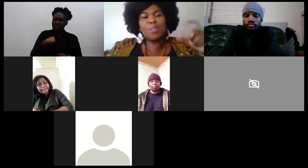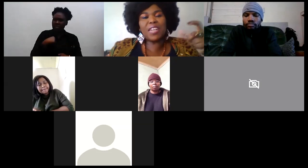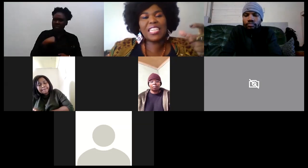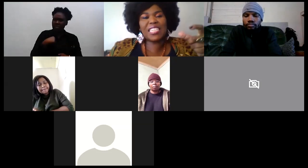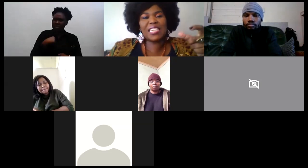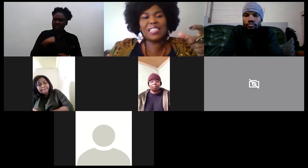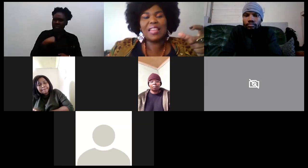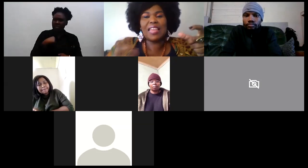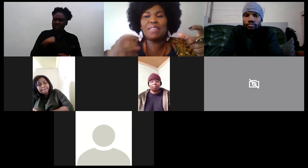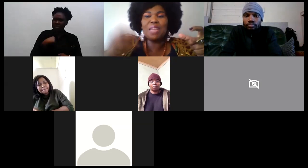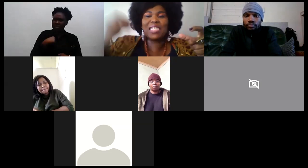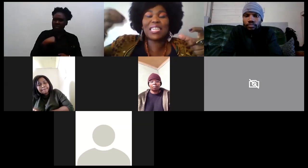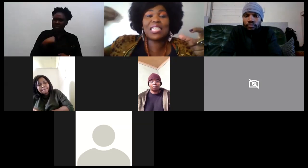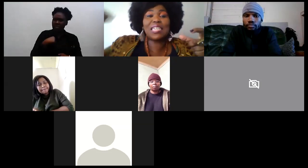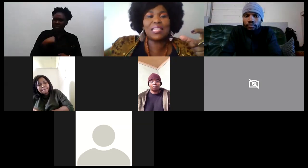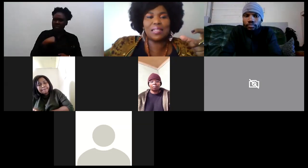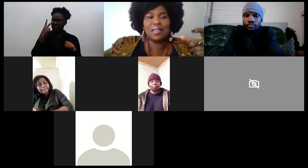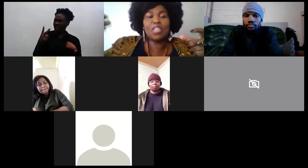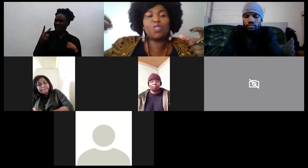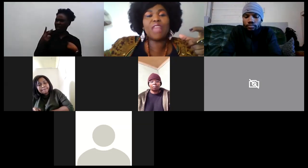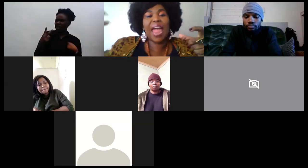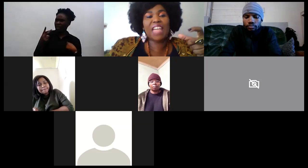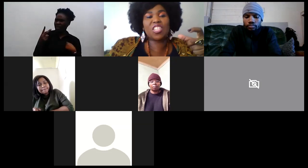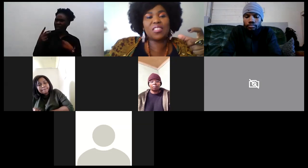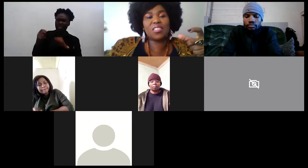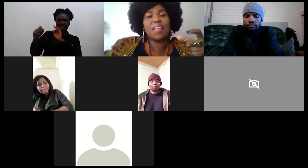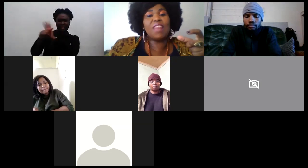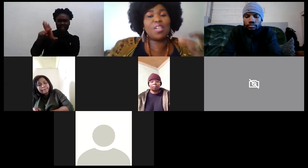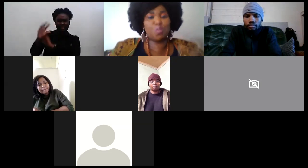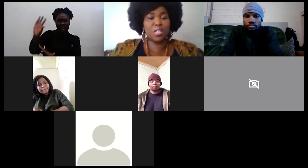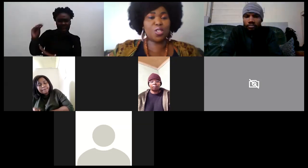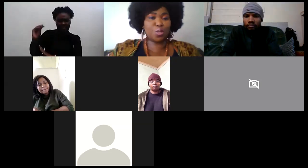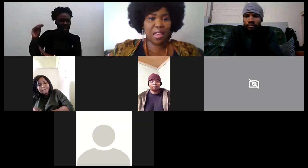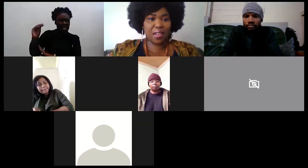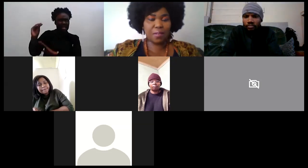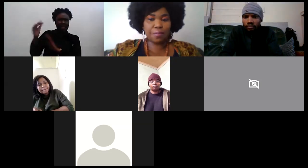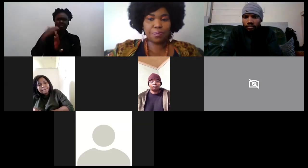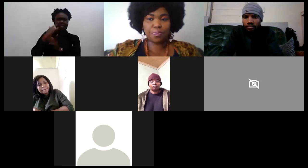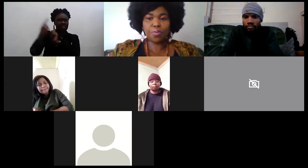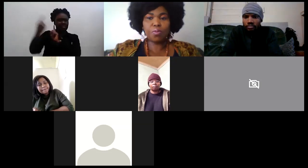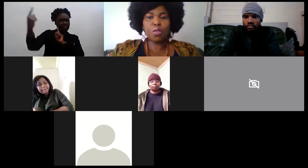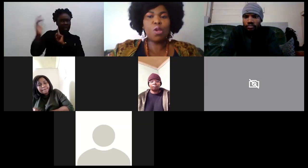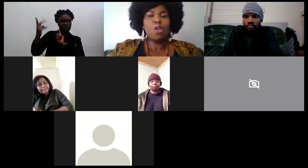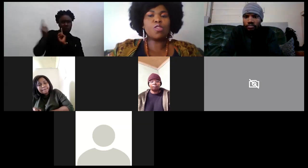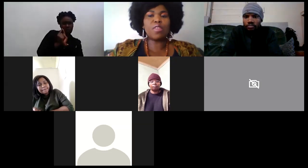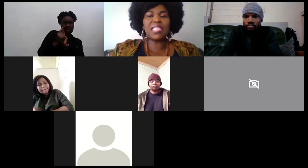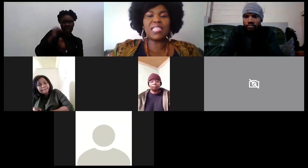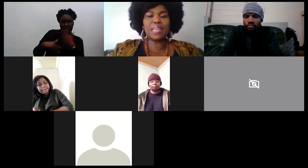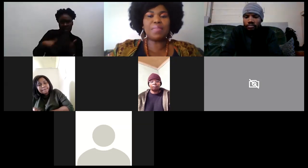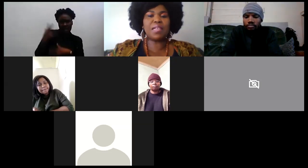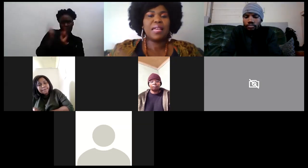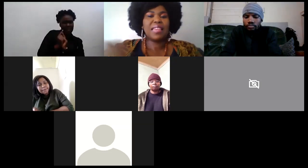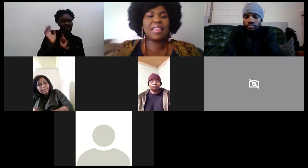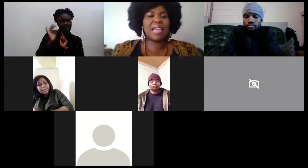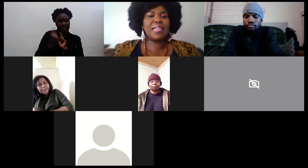inspiration that must trickle into the actions that you need to take so that is